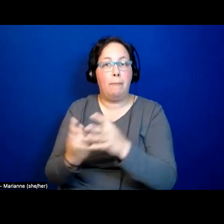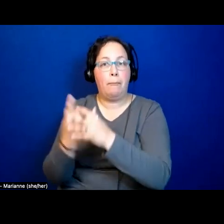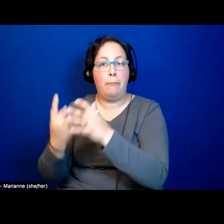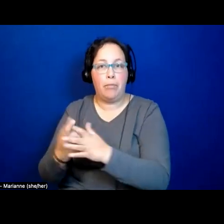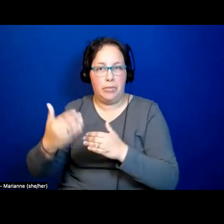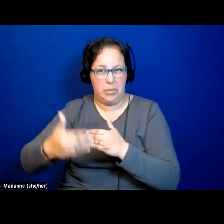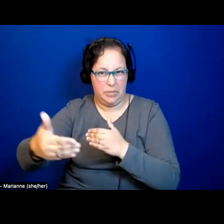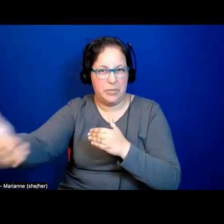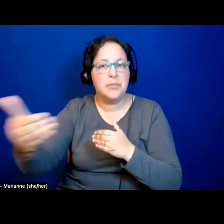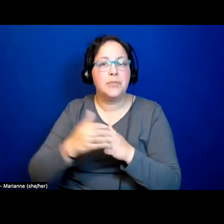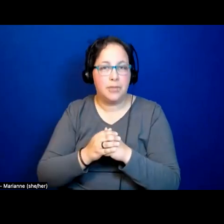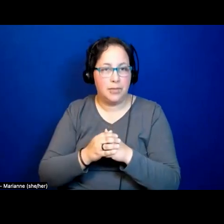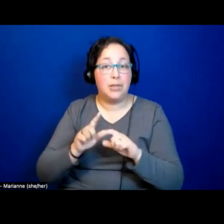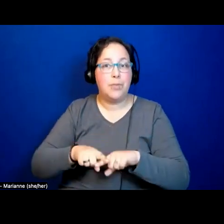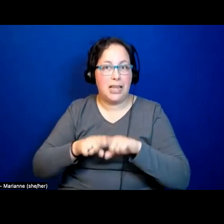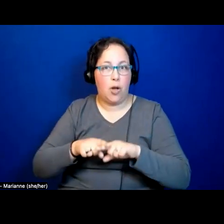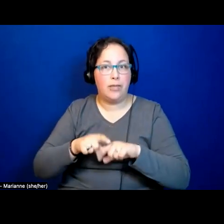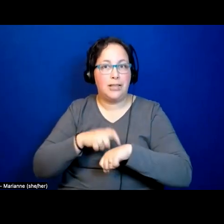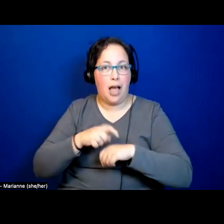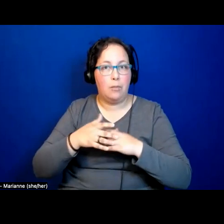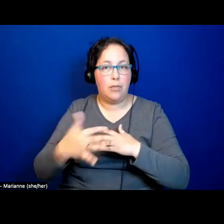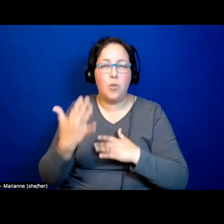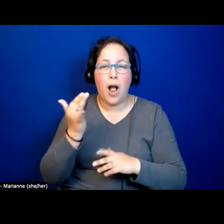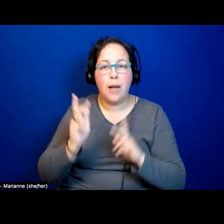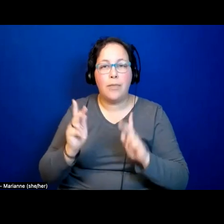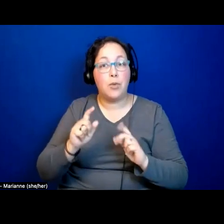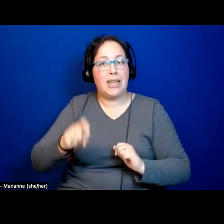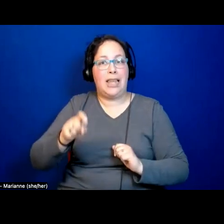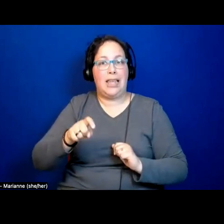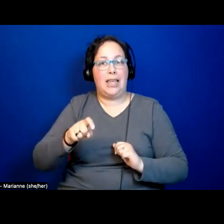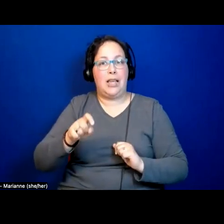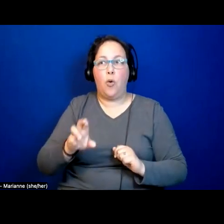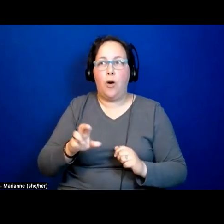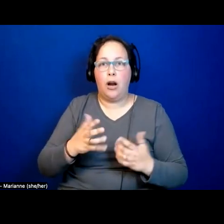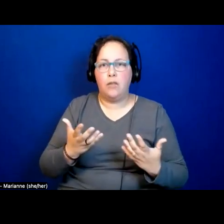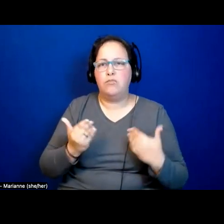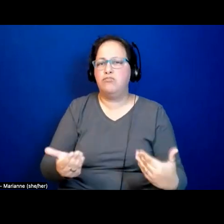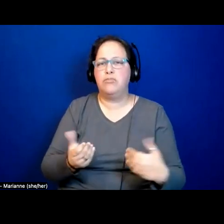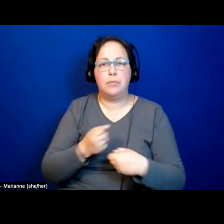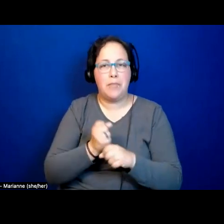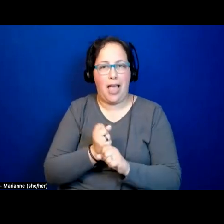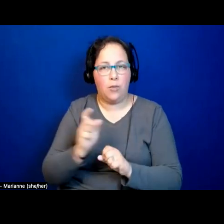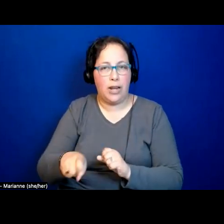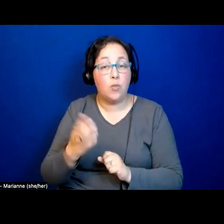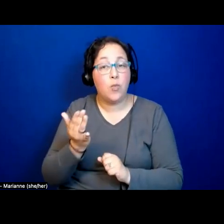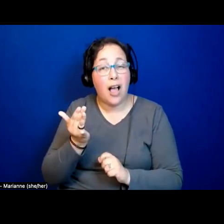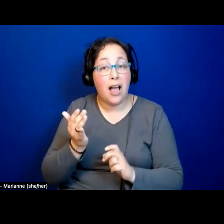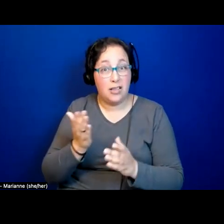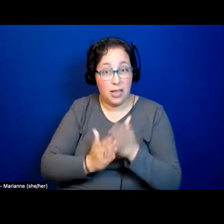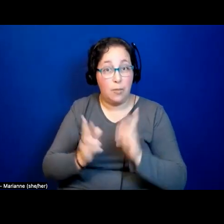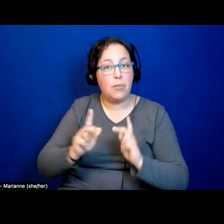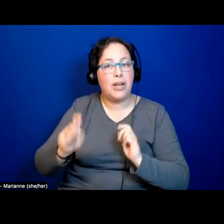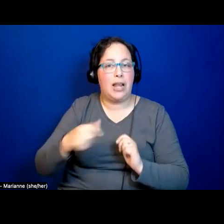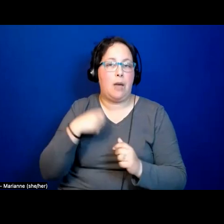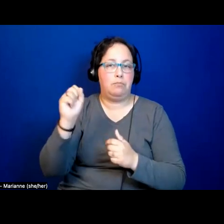because people need them. People make them because people need them. And I'll give